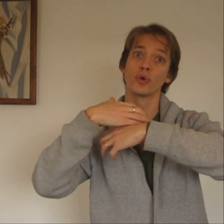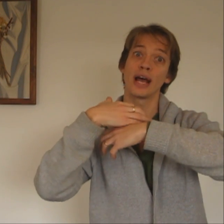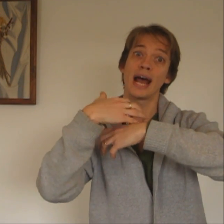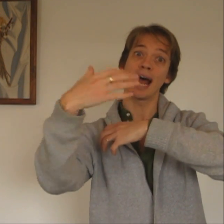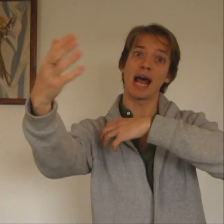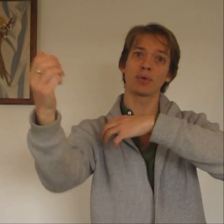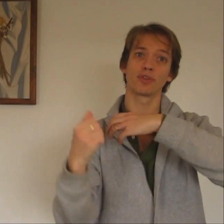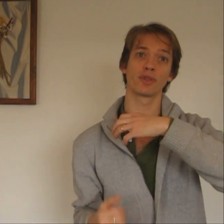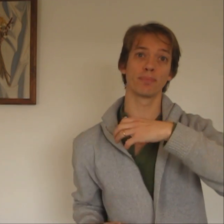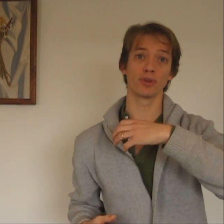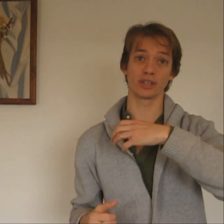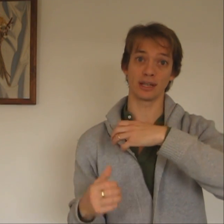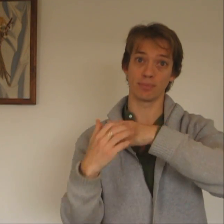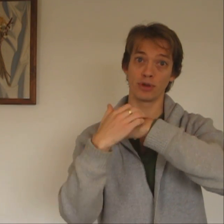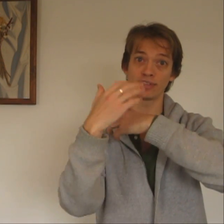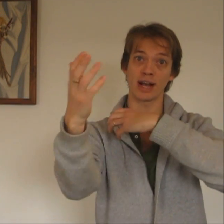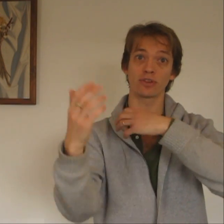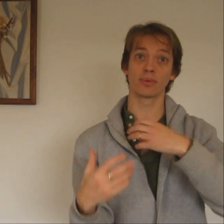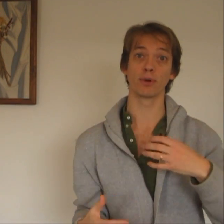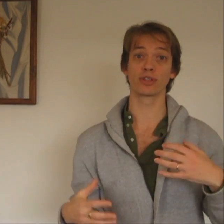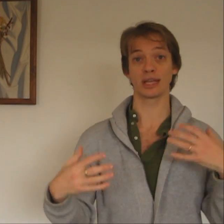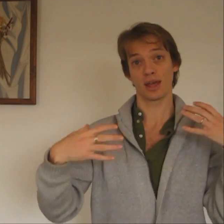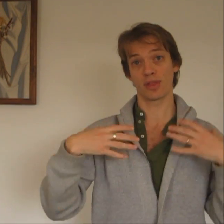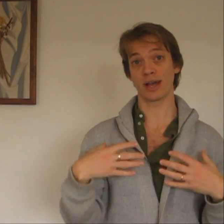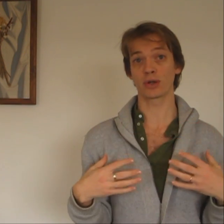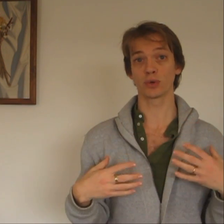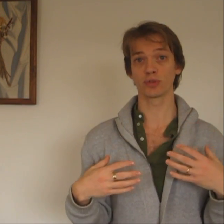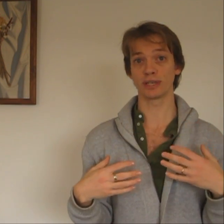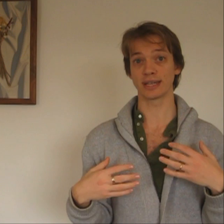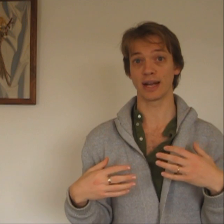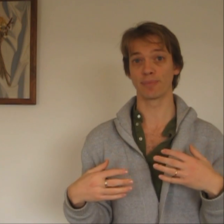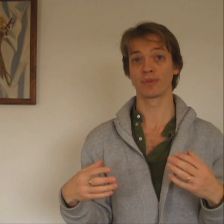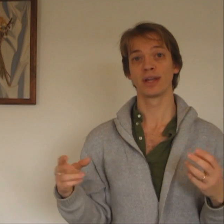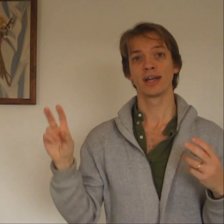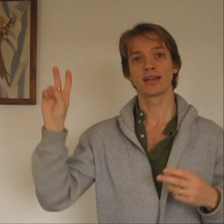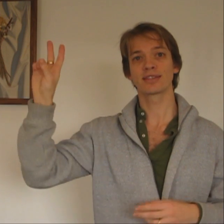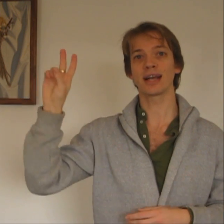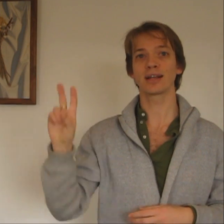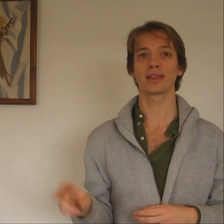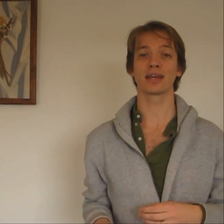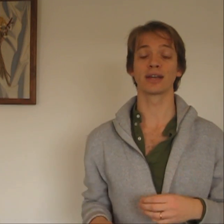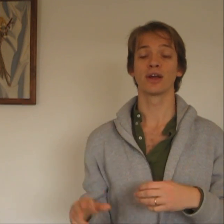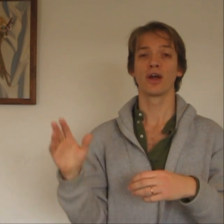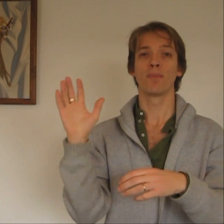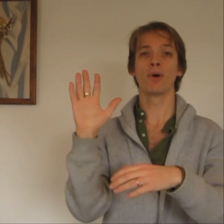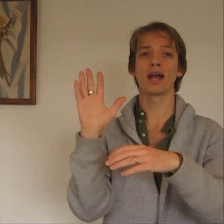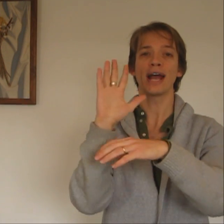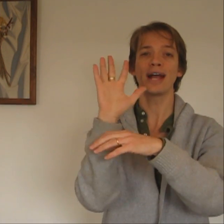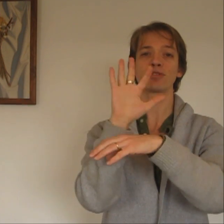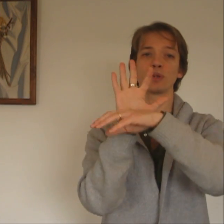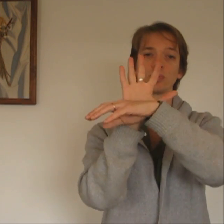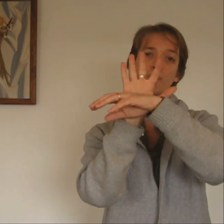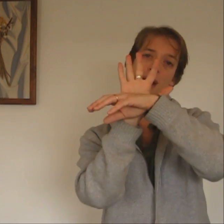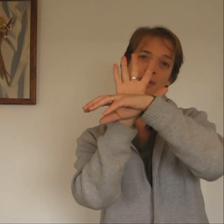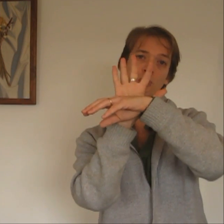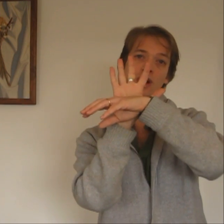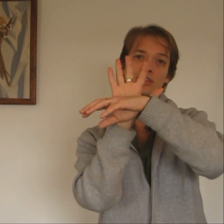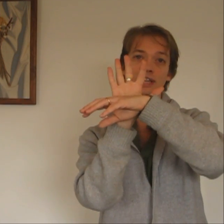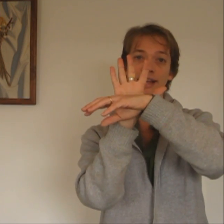out of the body. It moves out of the body. That cools me down. Second thing, my hairs, which may be worse standing